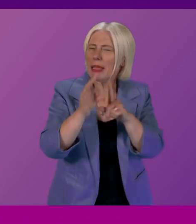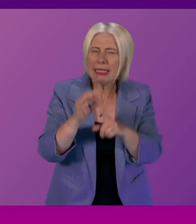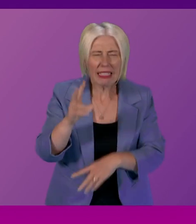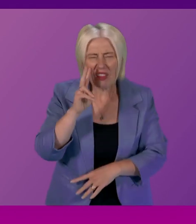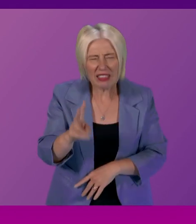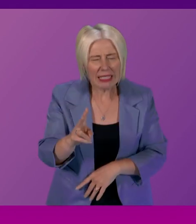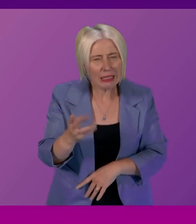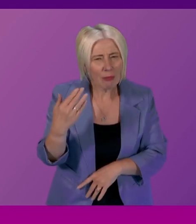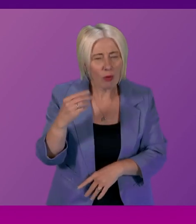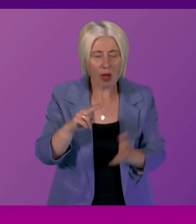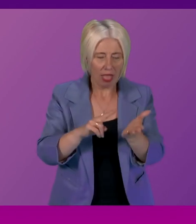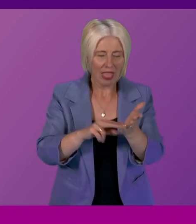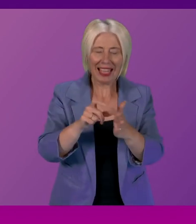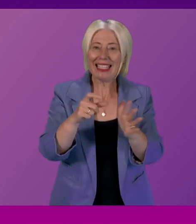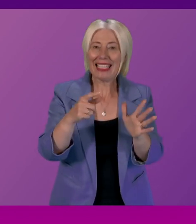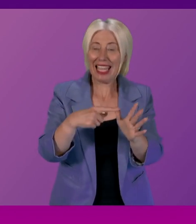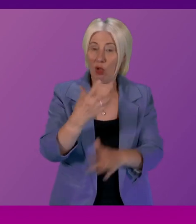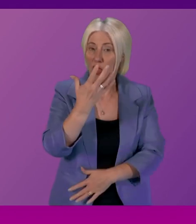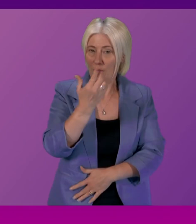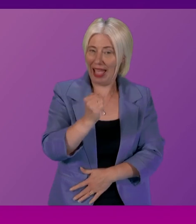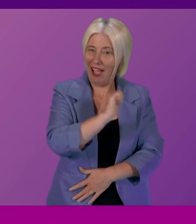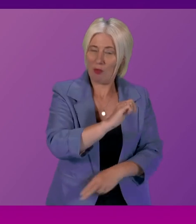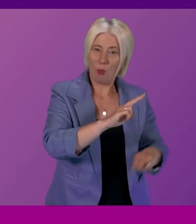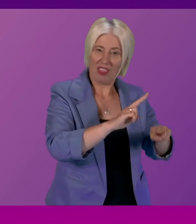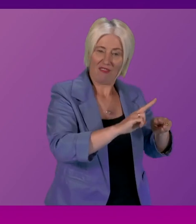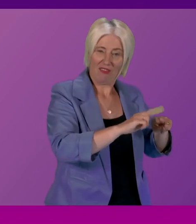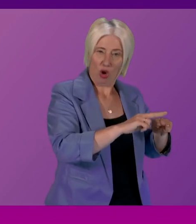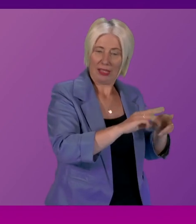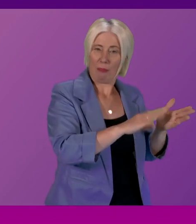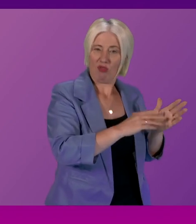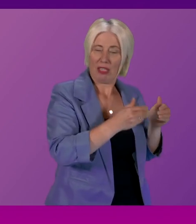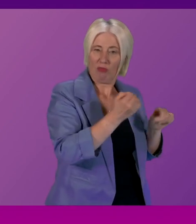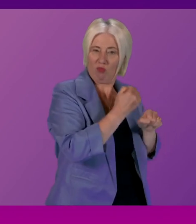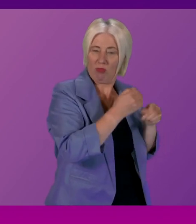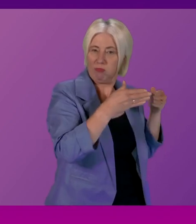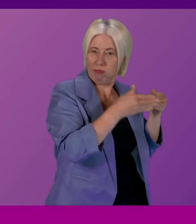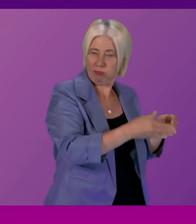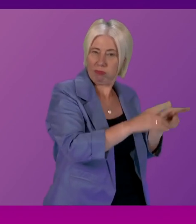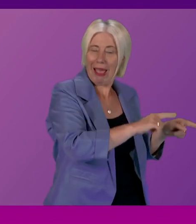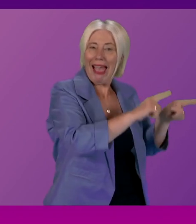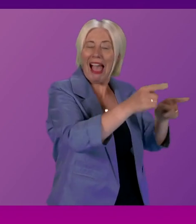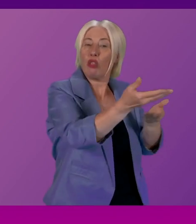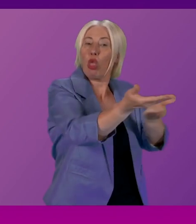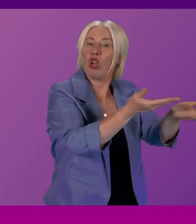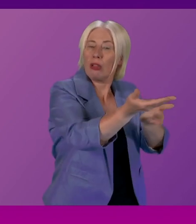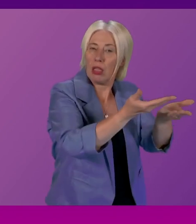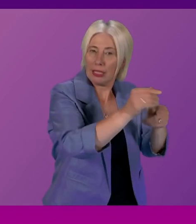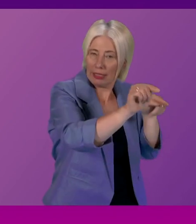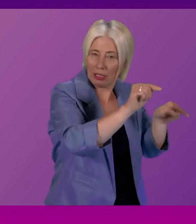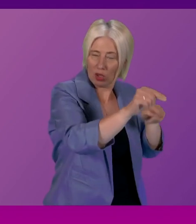when it comes to the NDA that exists between Ferguson's Marine and the consultants involved